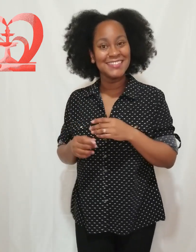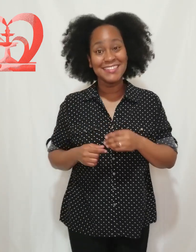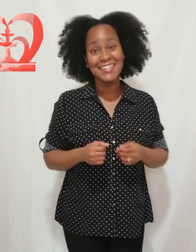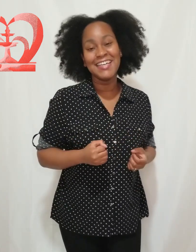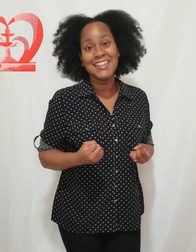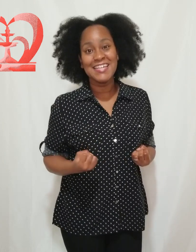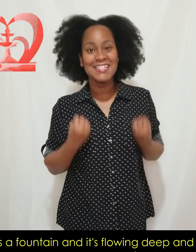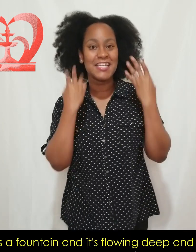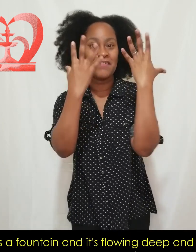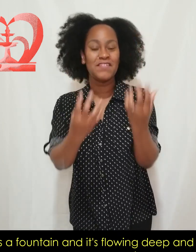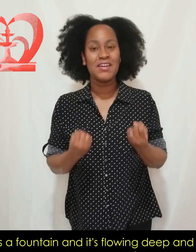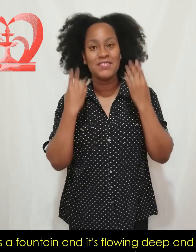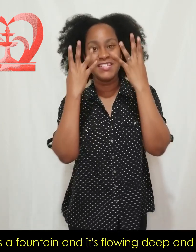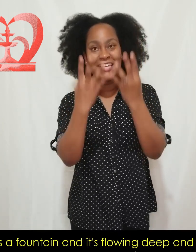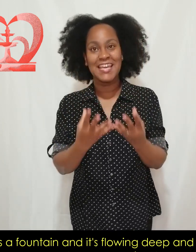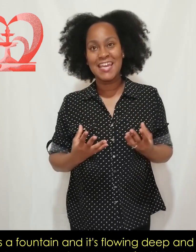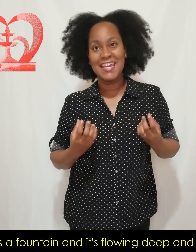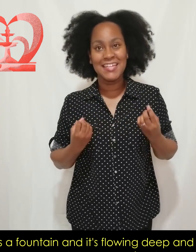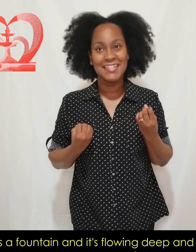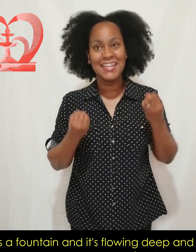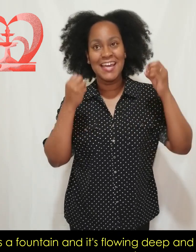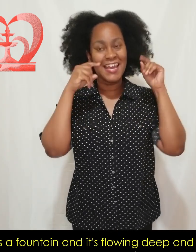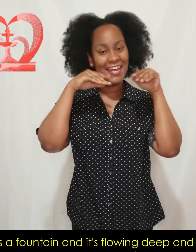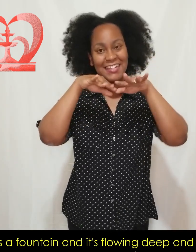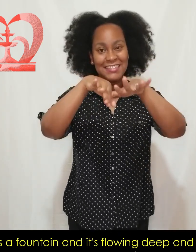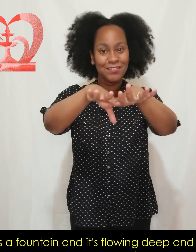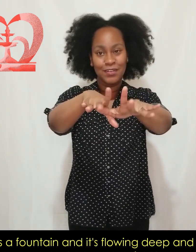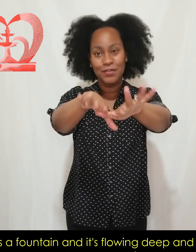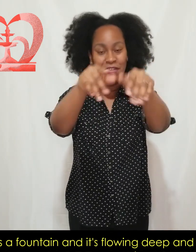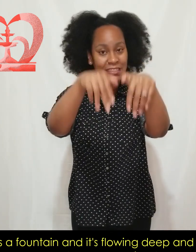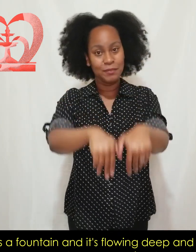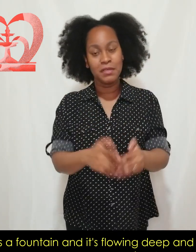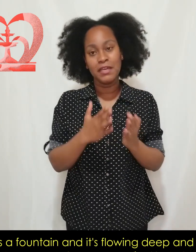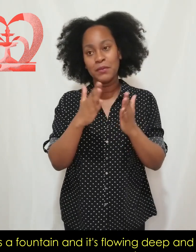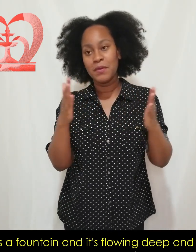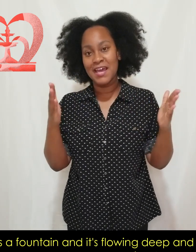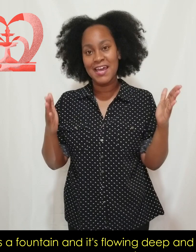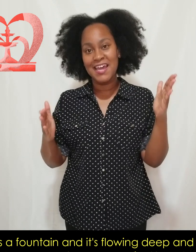There's a fountain and it's flowing deep and wide.